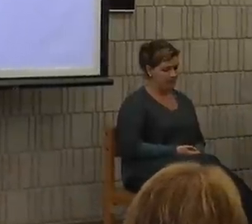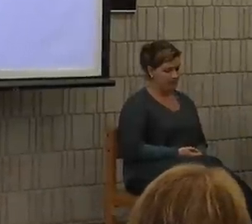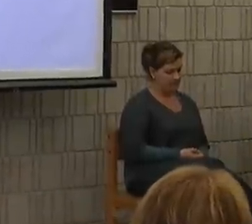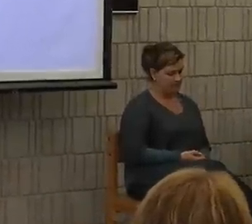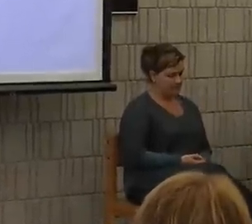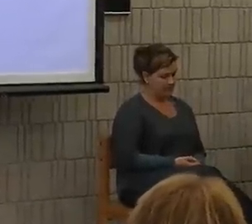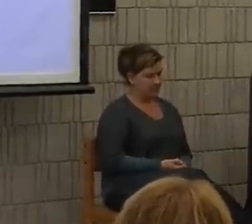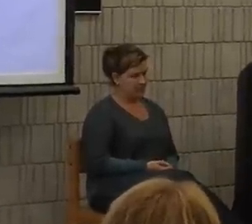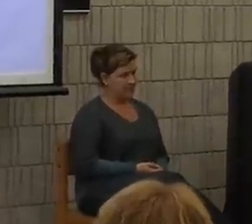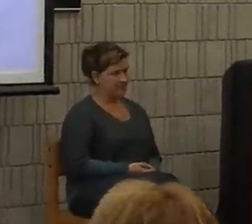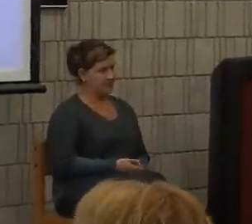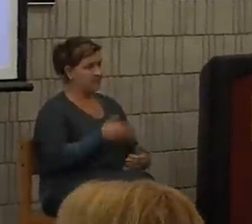Good afternoon.